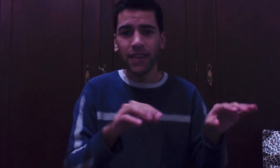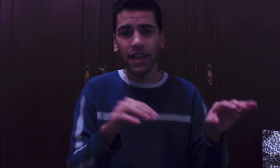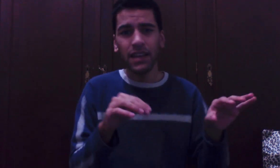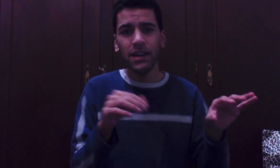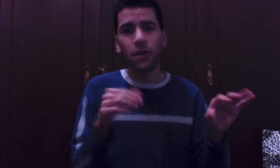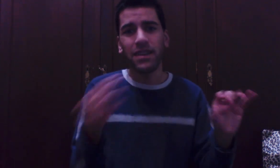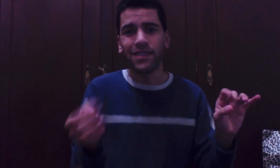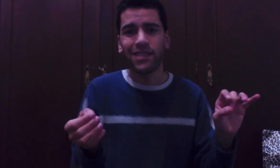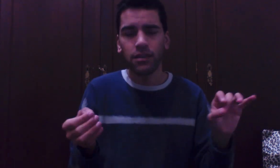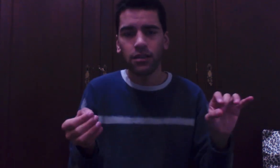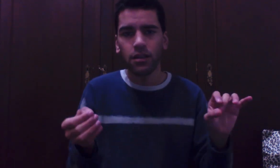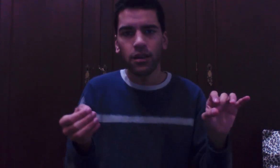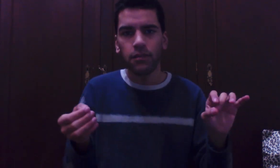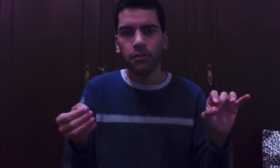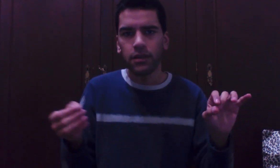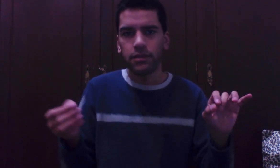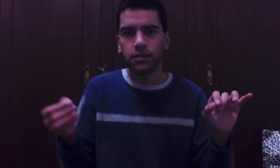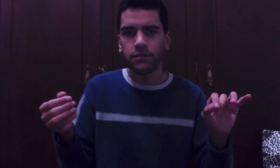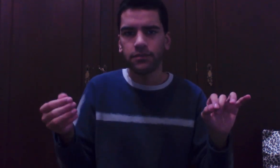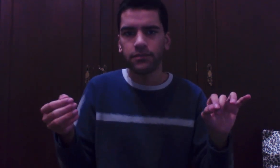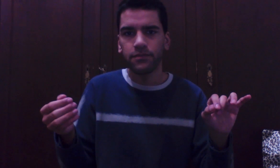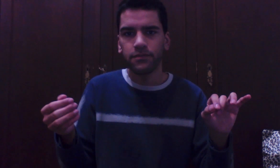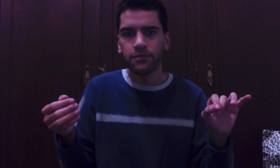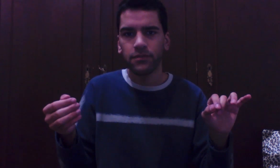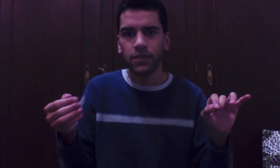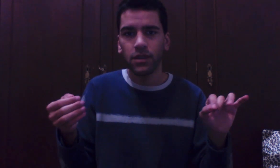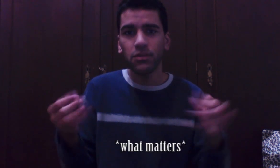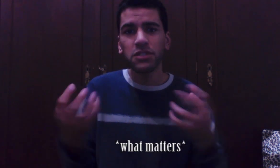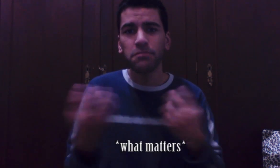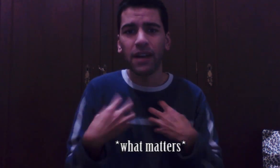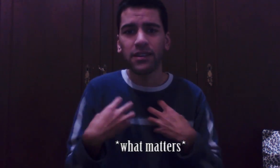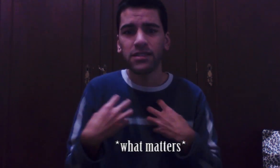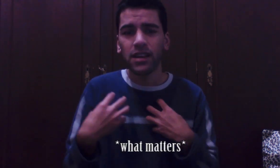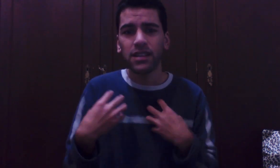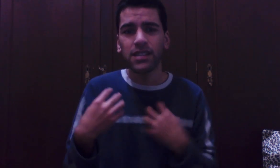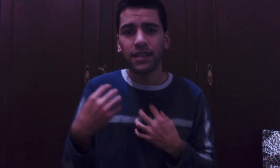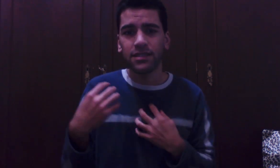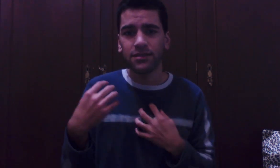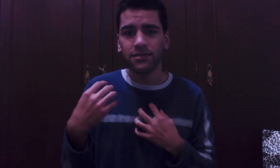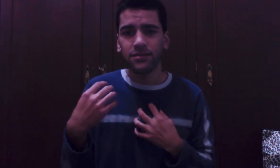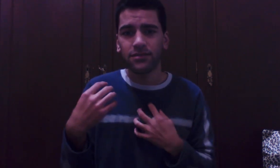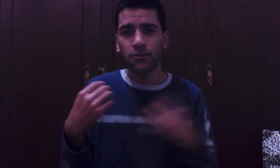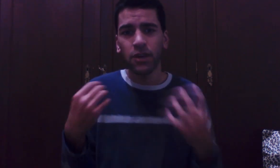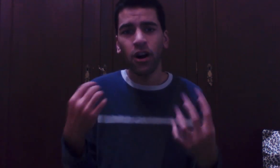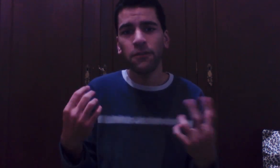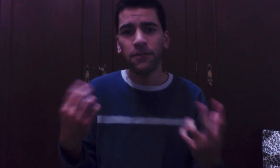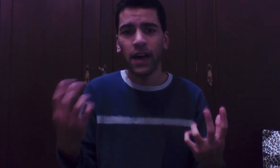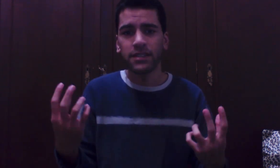kind of a risk but Which matters is that we all find